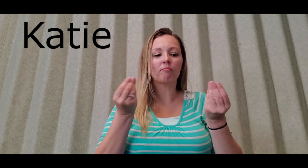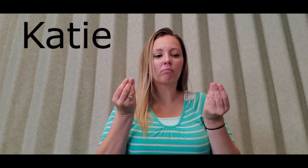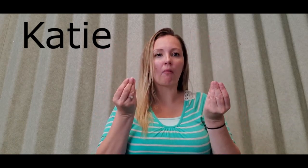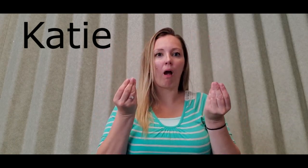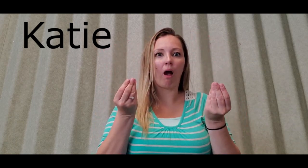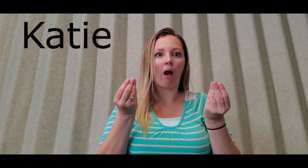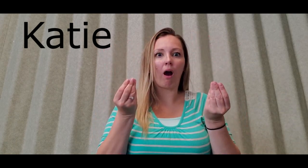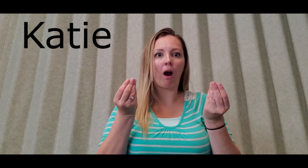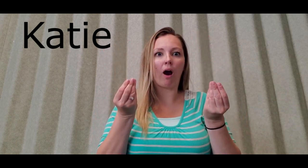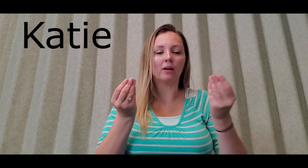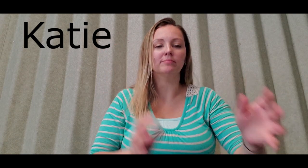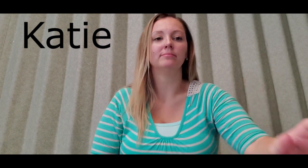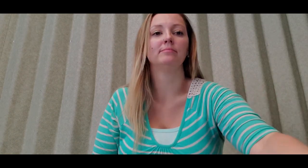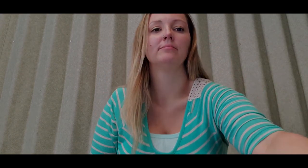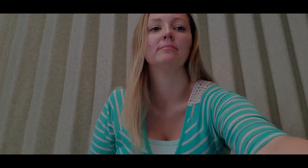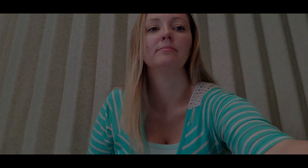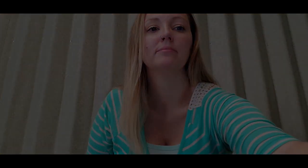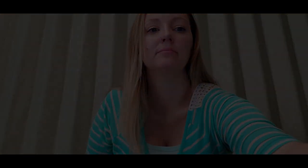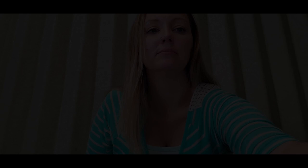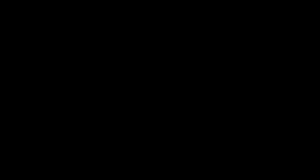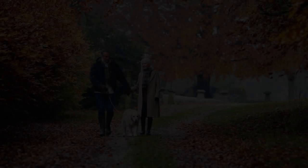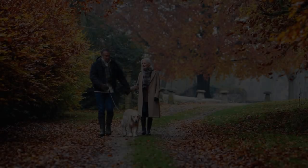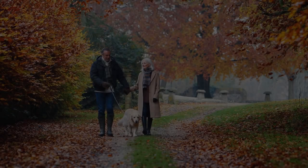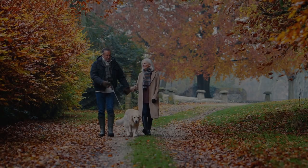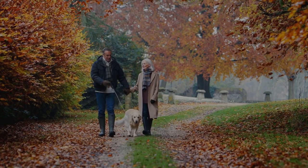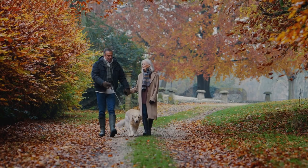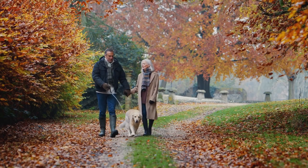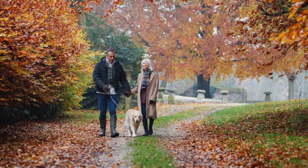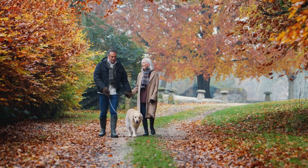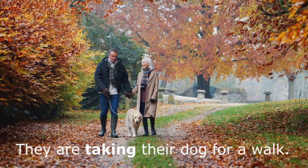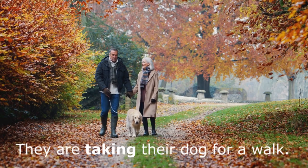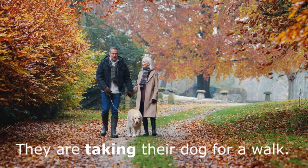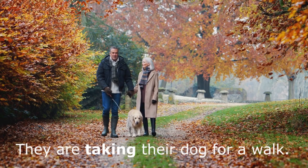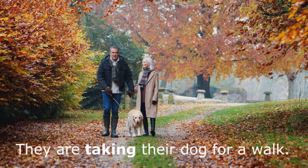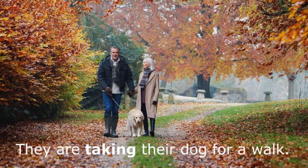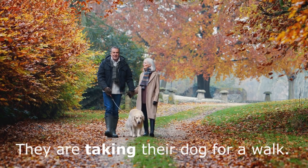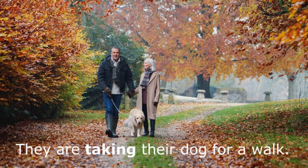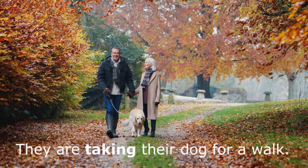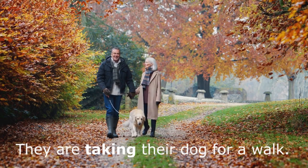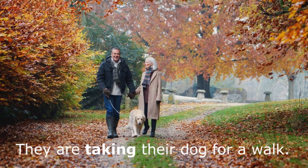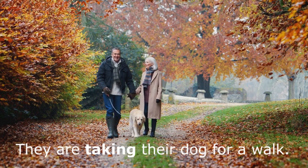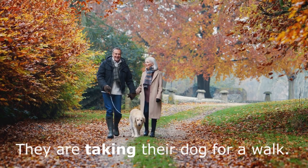Takes them apart. . . . . . . .